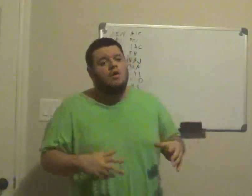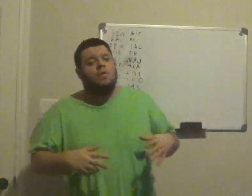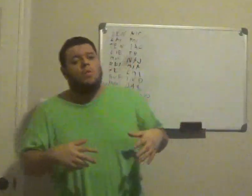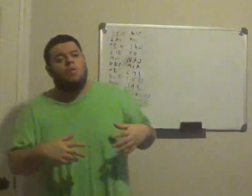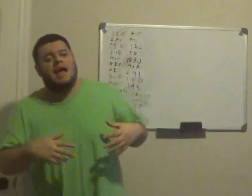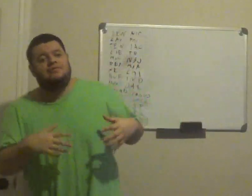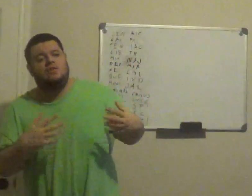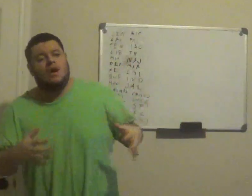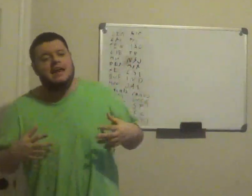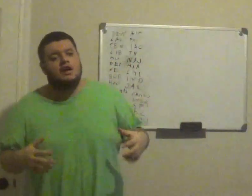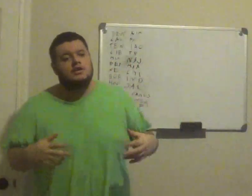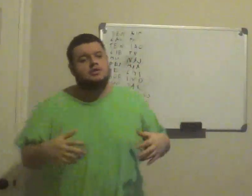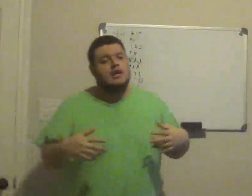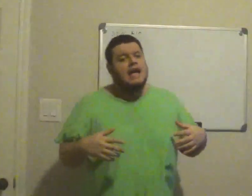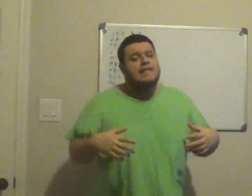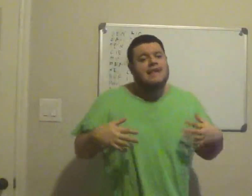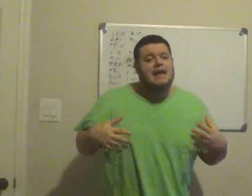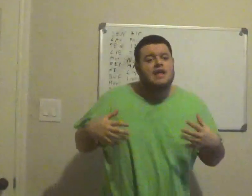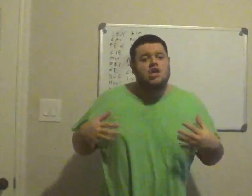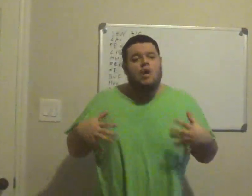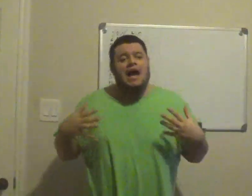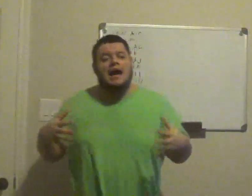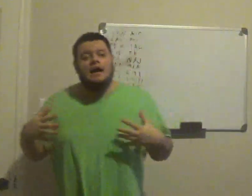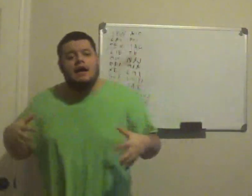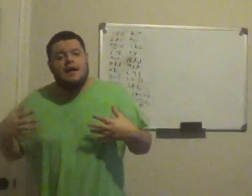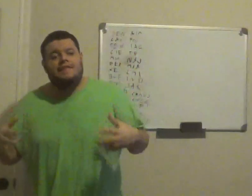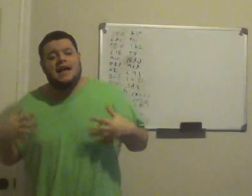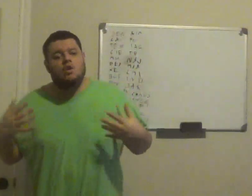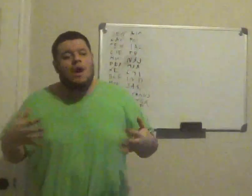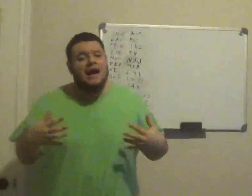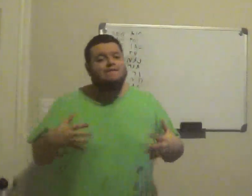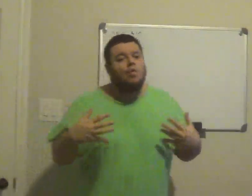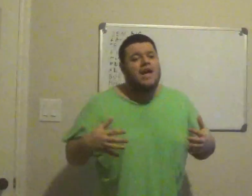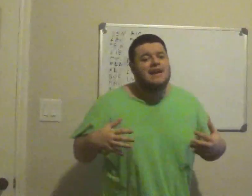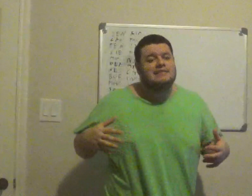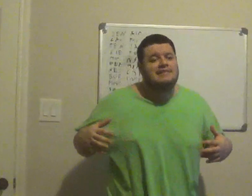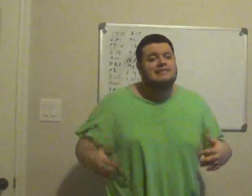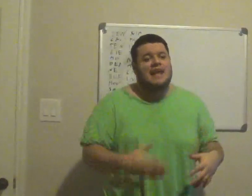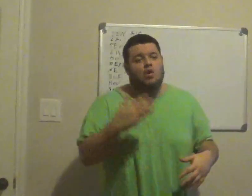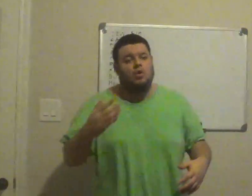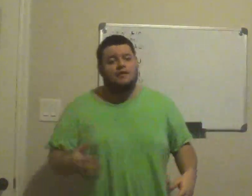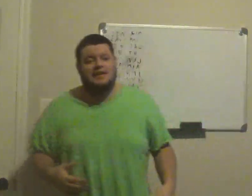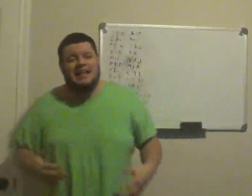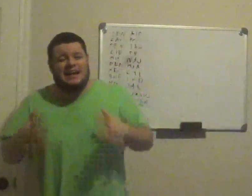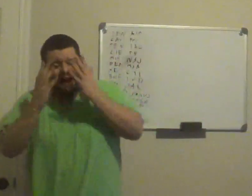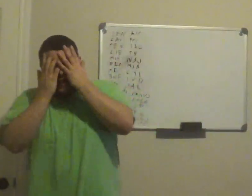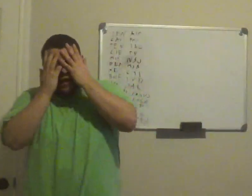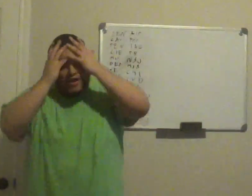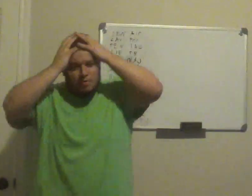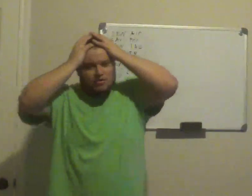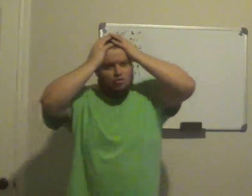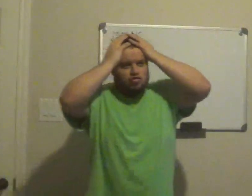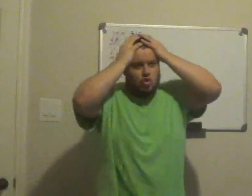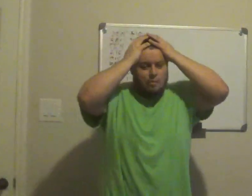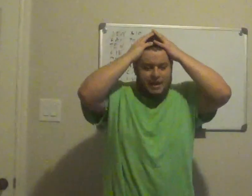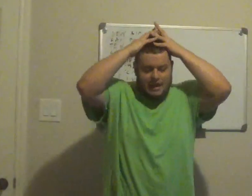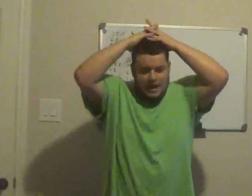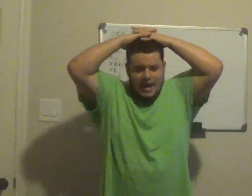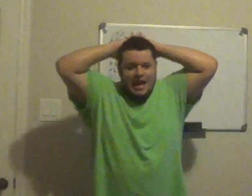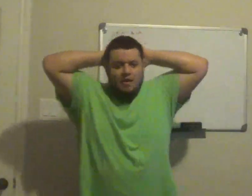Rams and Raiders, that you have, that you have the Raiders instead of Los Angeles, like, how the hell can you be so stupid, and